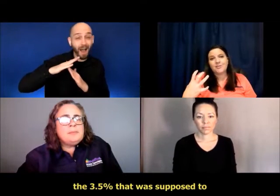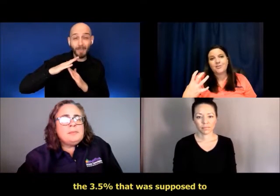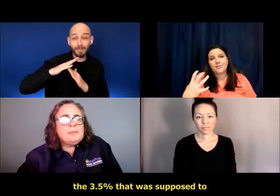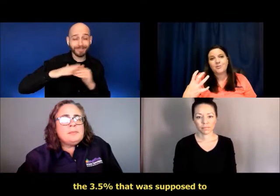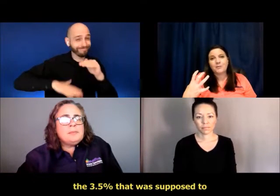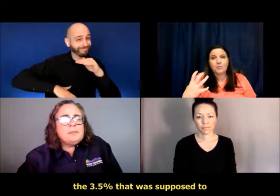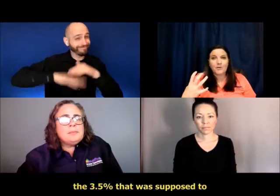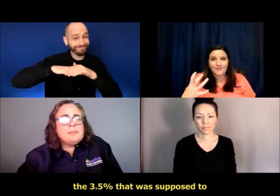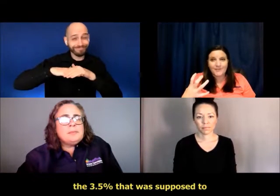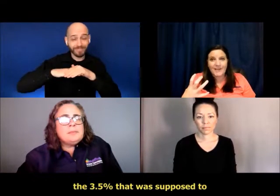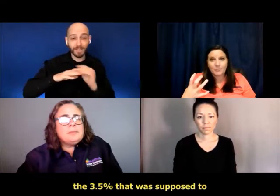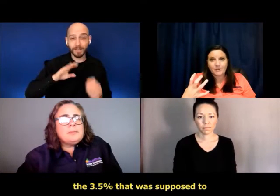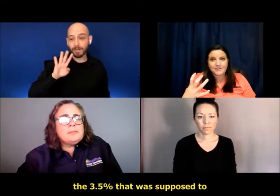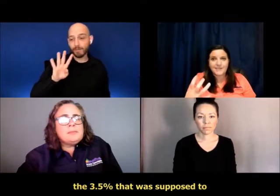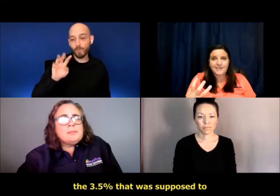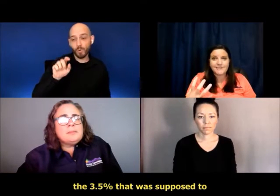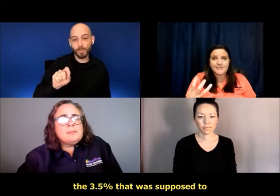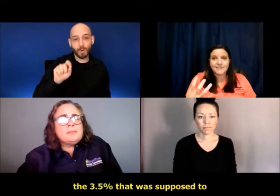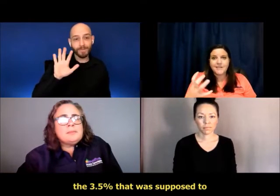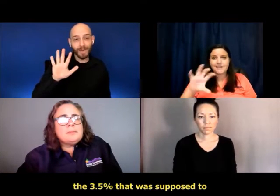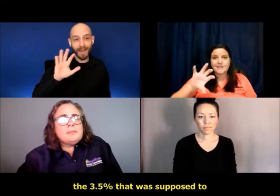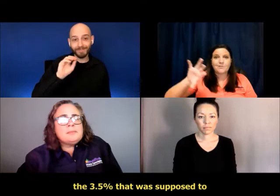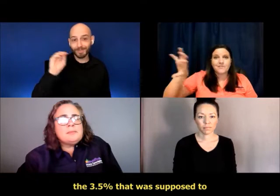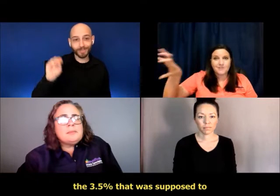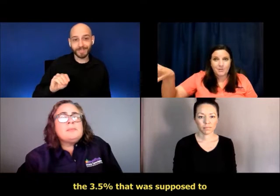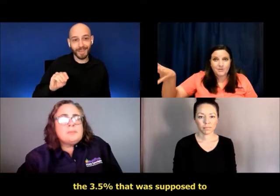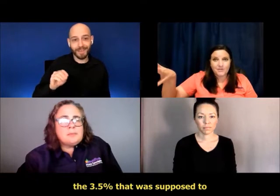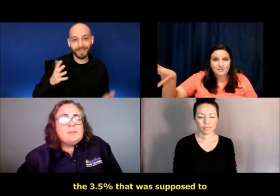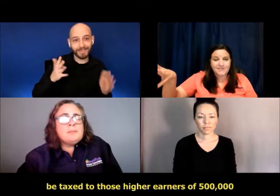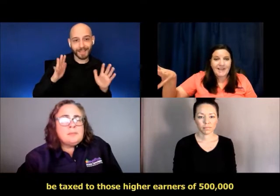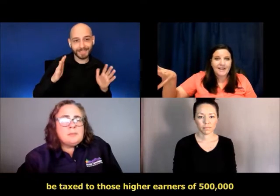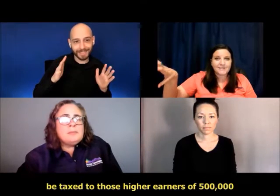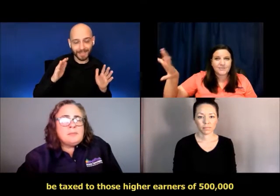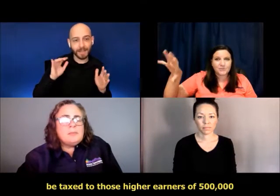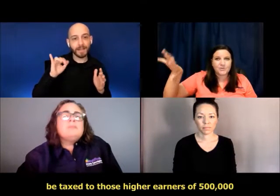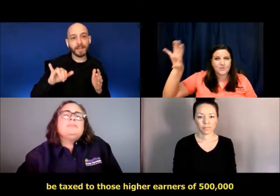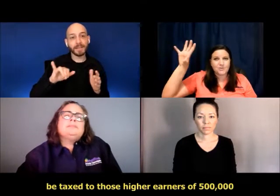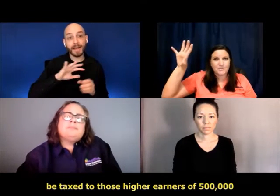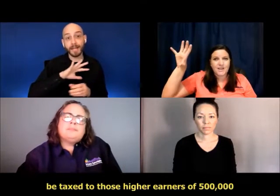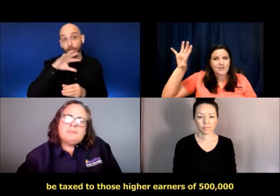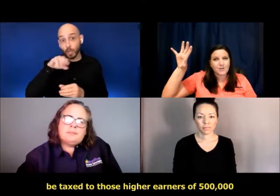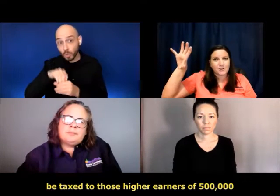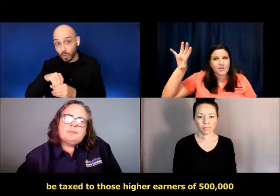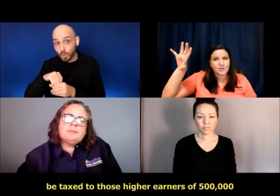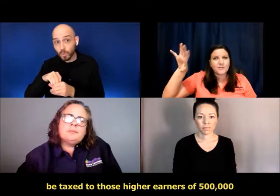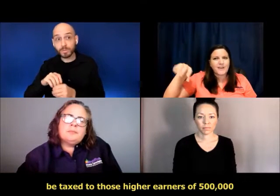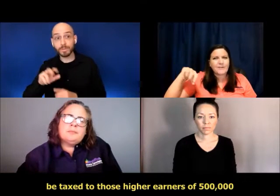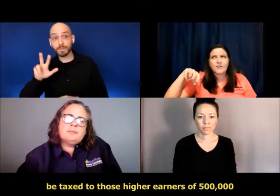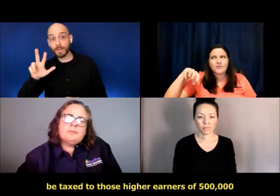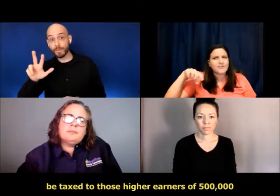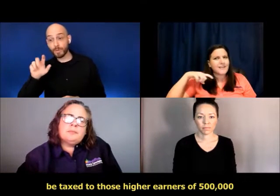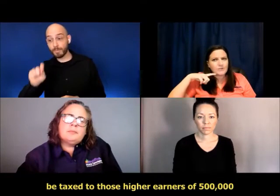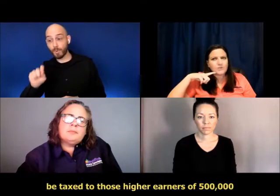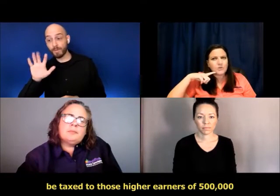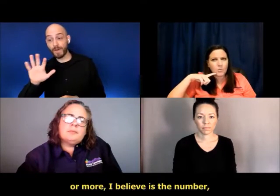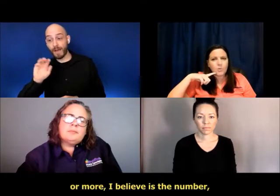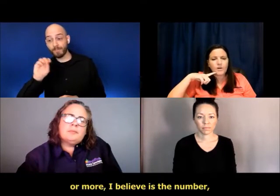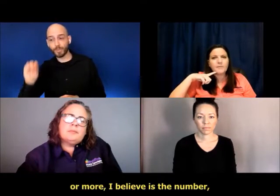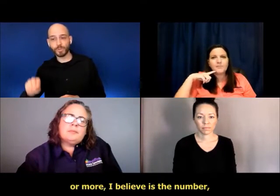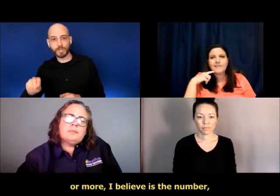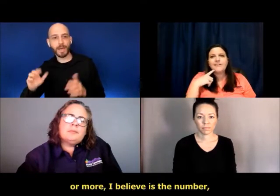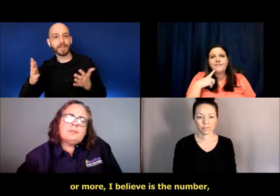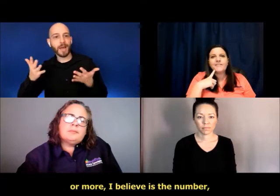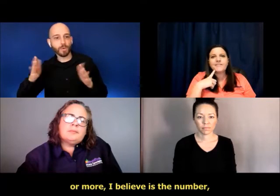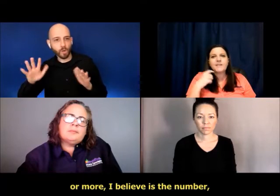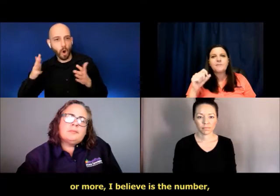the 3.5% that was supposed to be taxed to those higher earners of 500,000 or